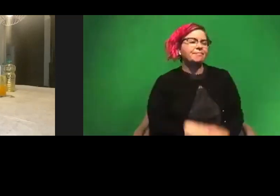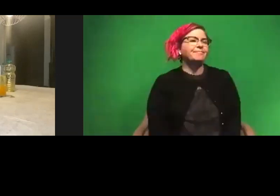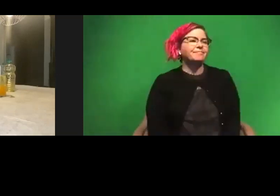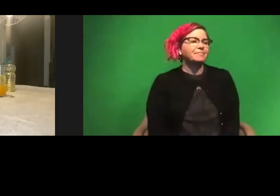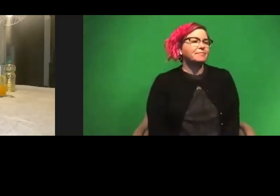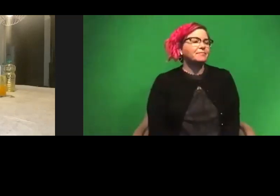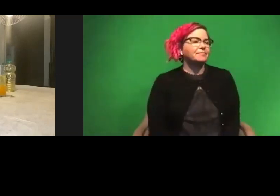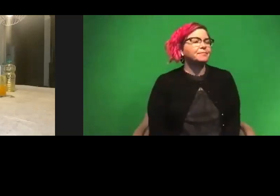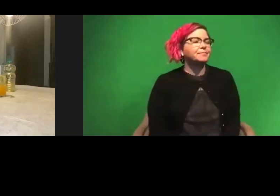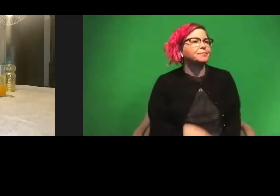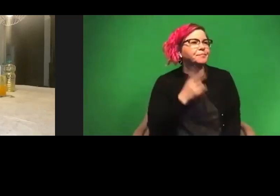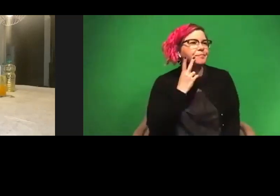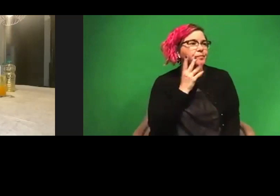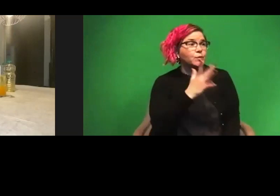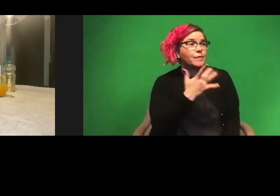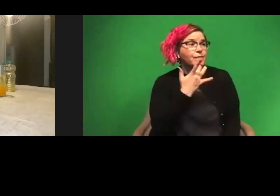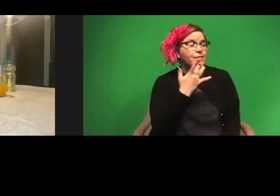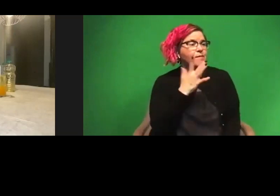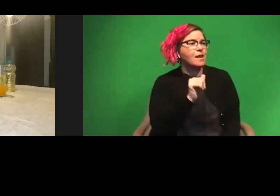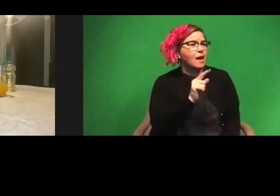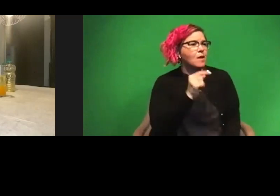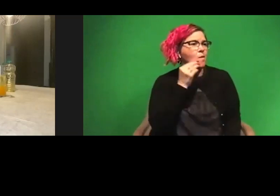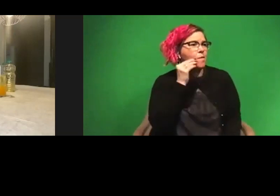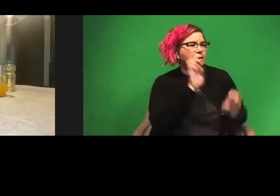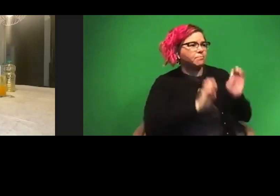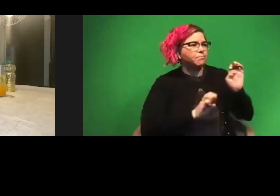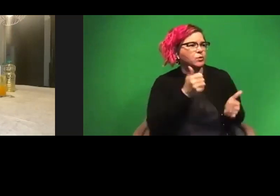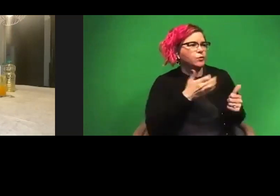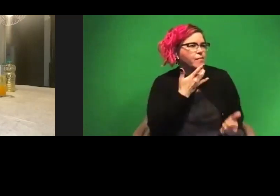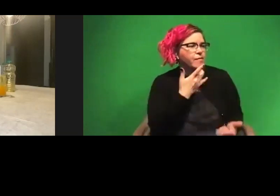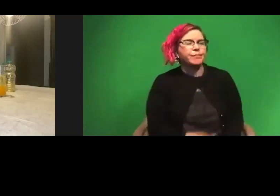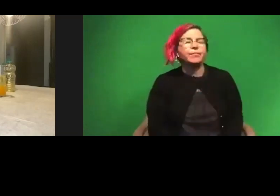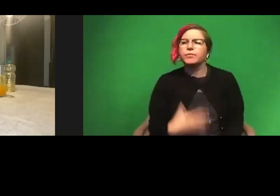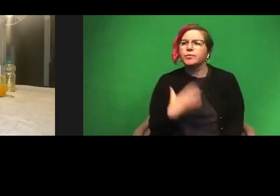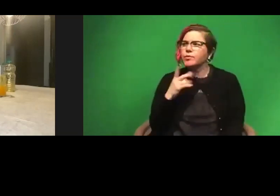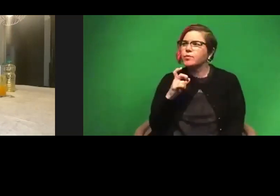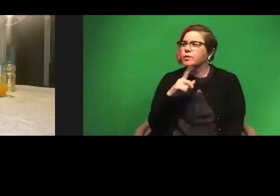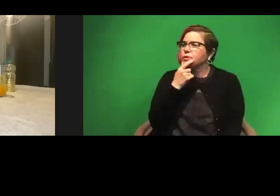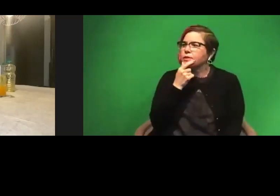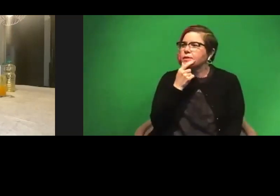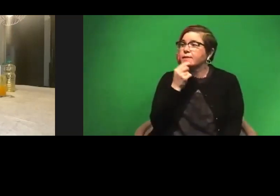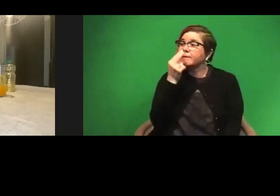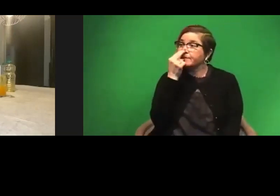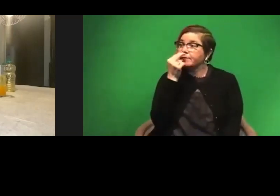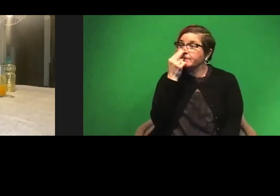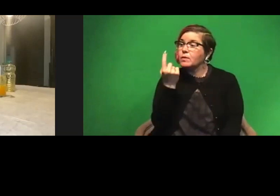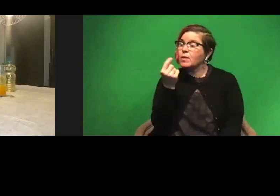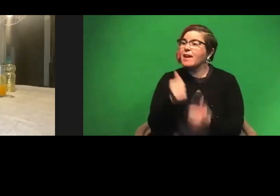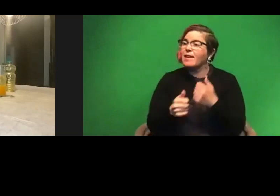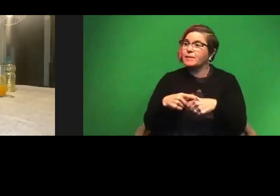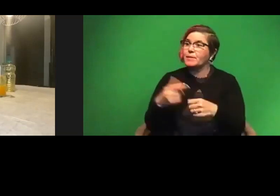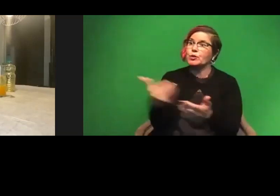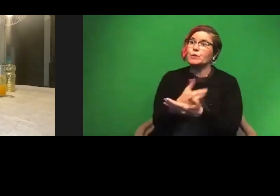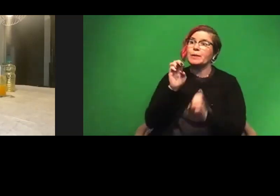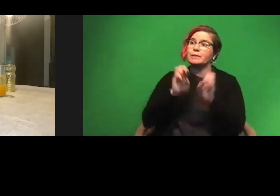let's see, what is your favorite at home experiment? Oh, good question. You know, the funny thing is, every time I do a new experiment, I